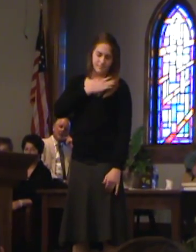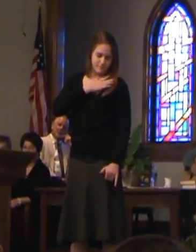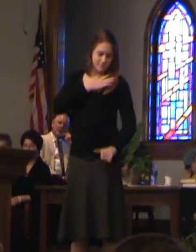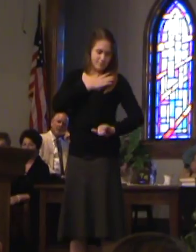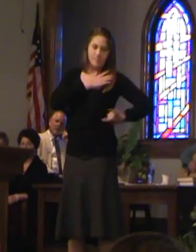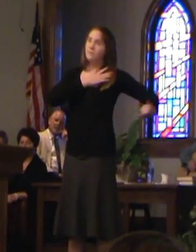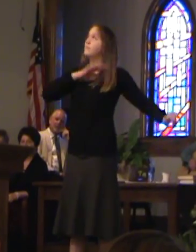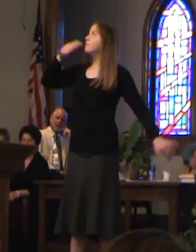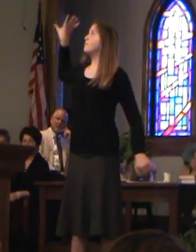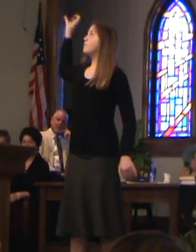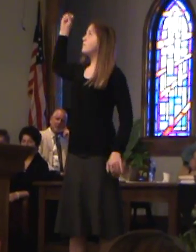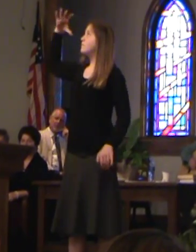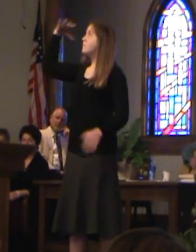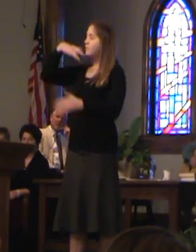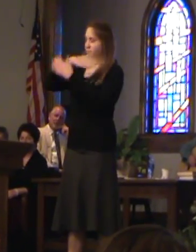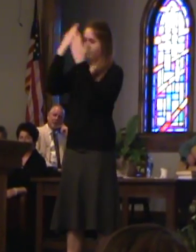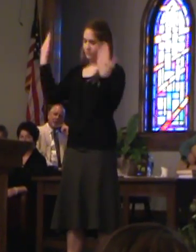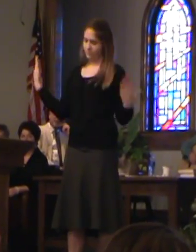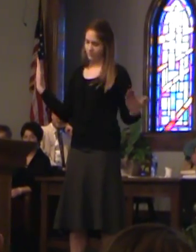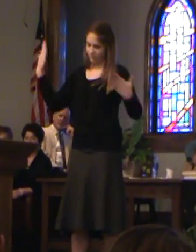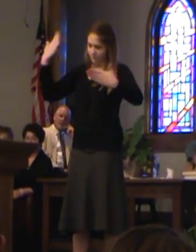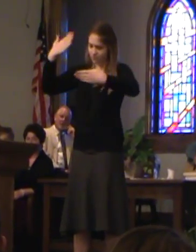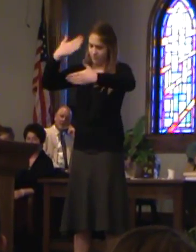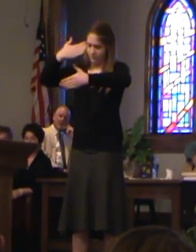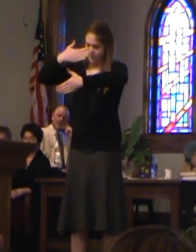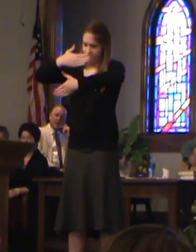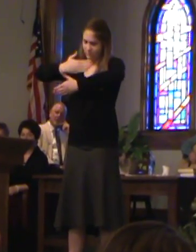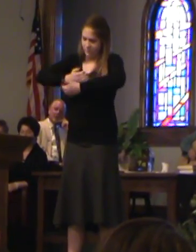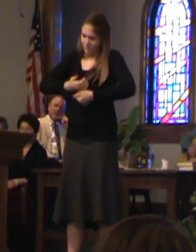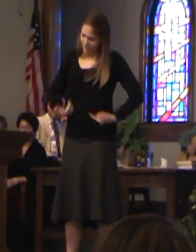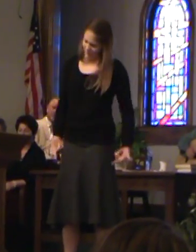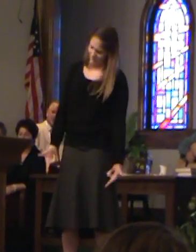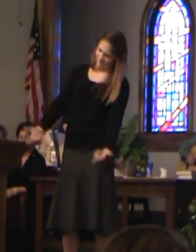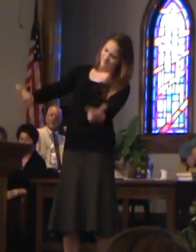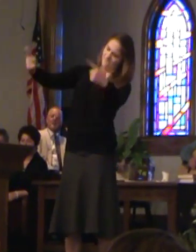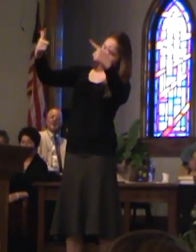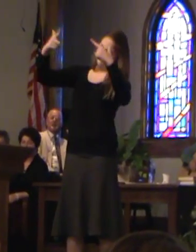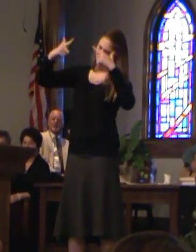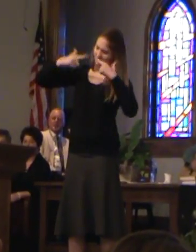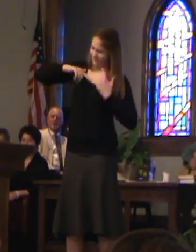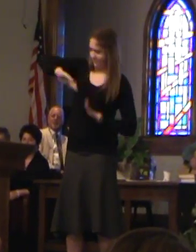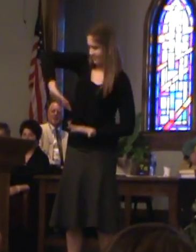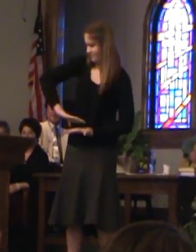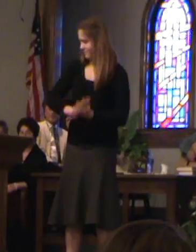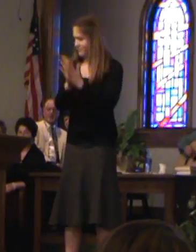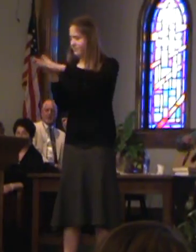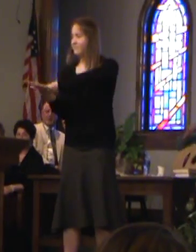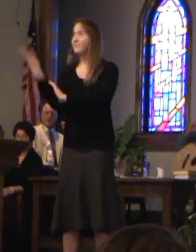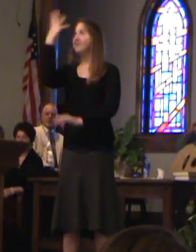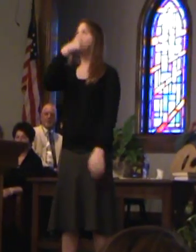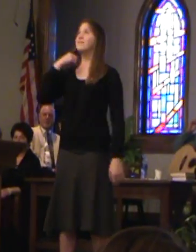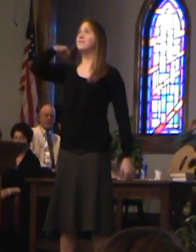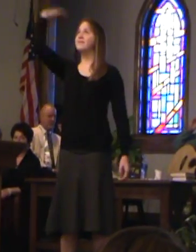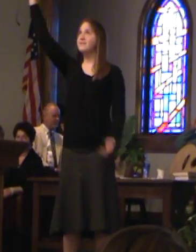Like sunlight burning me at night Making my life something so beautiful,